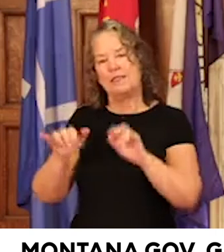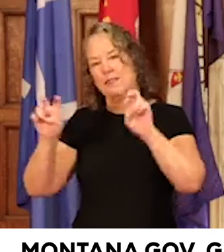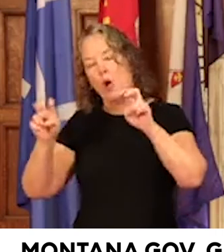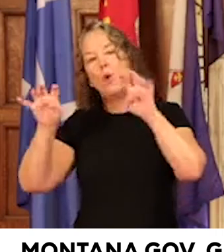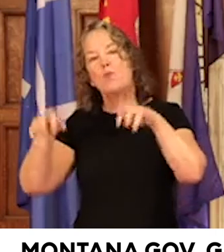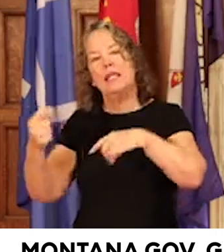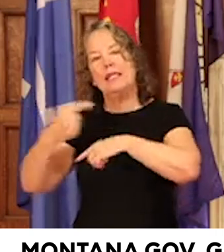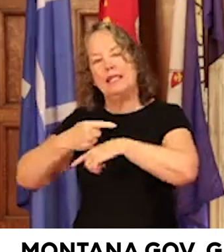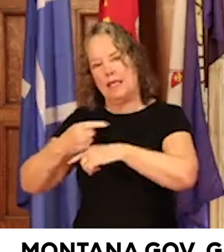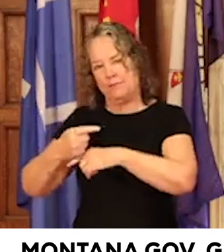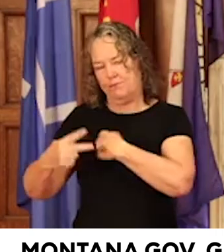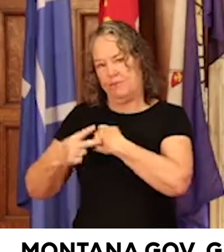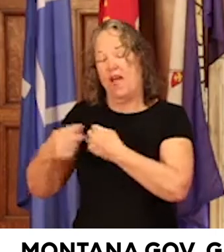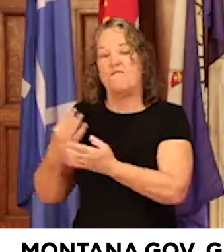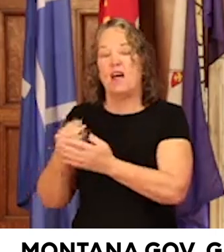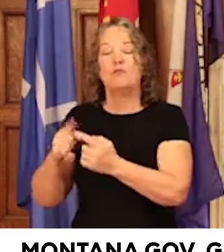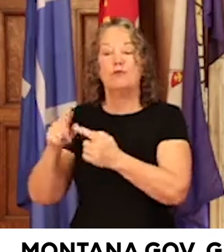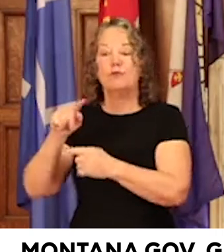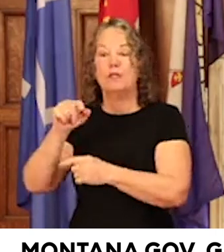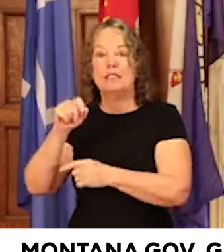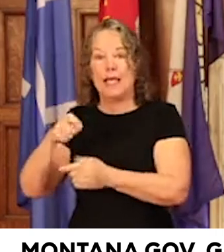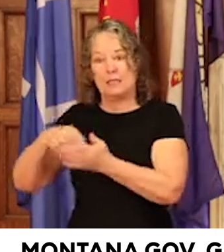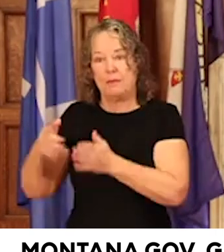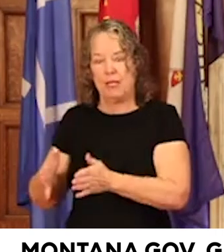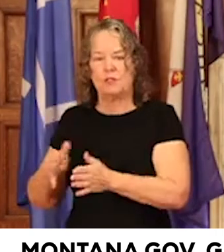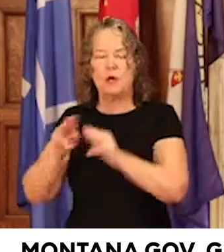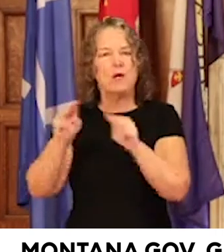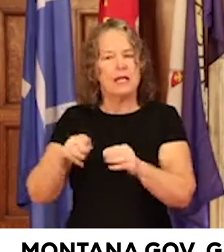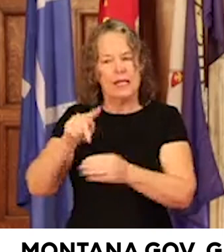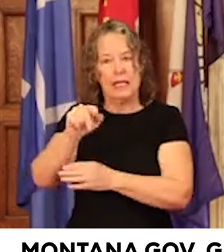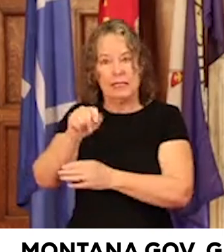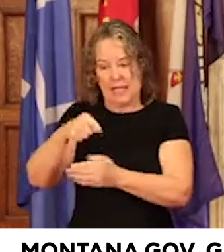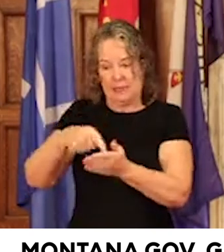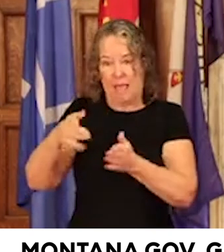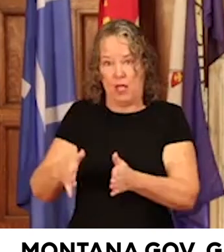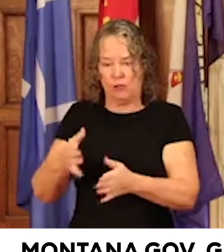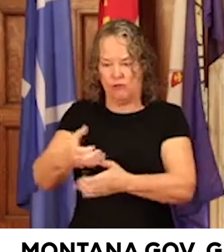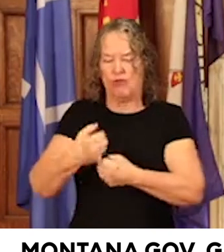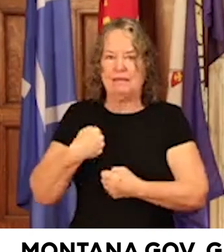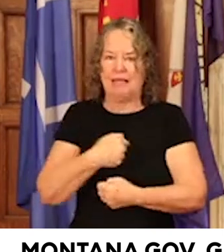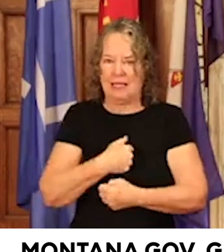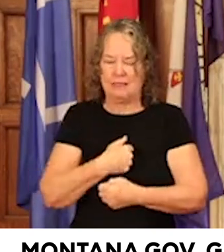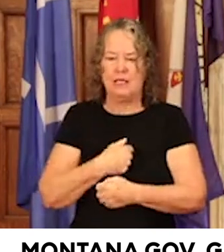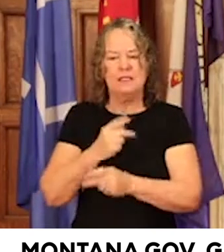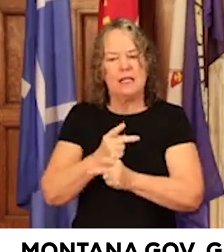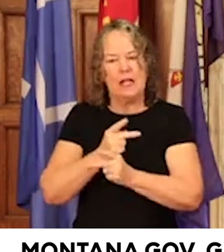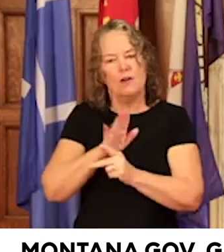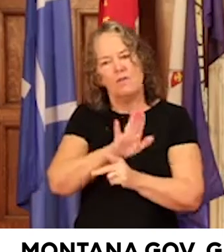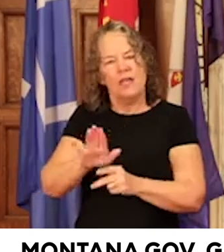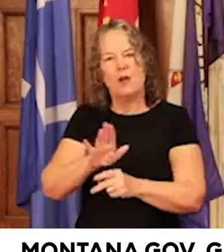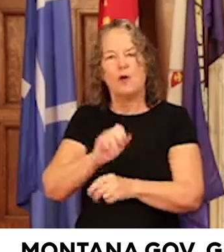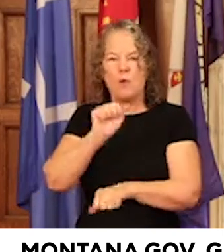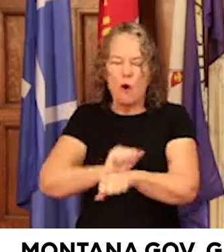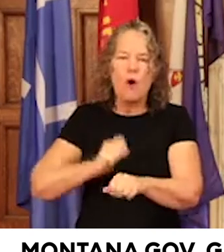taxpayers. Montana taxpayers trust us to be good stewards of their hard earned dollars. And I'm proud that our